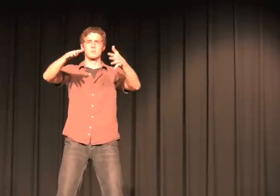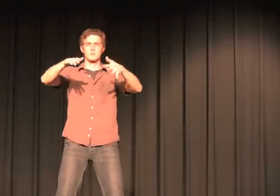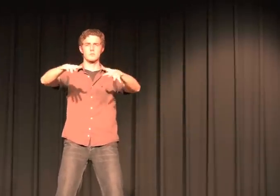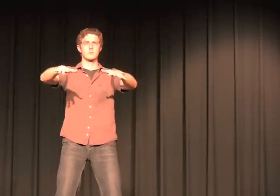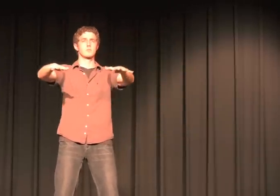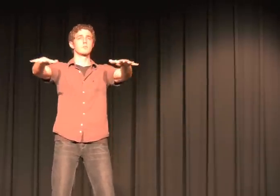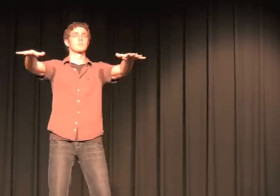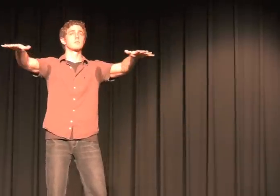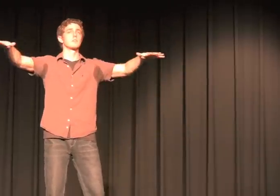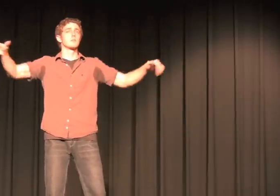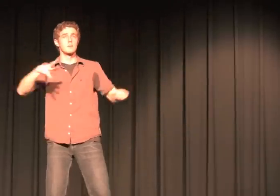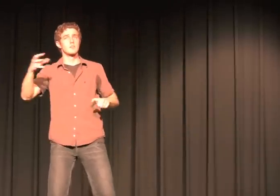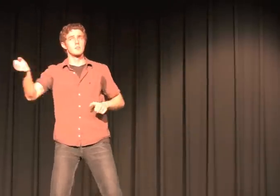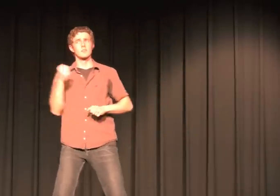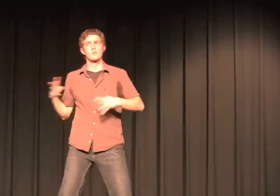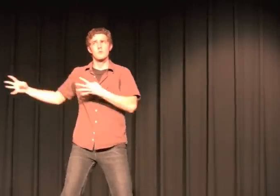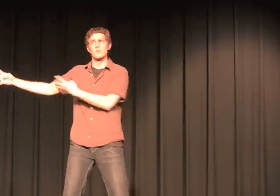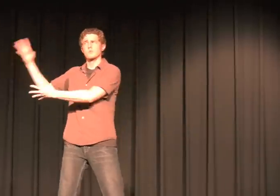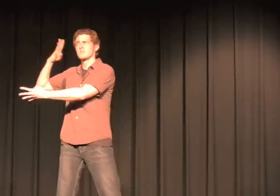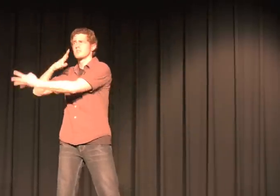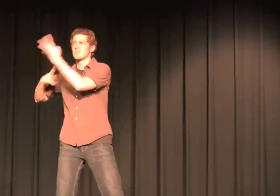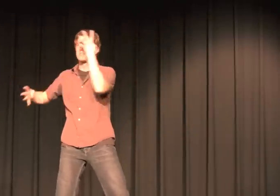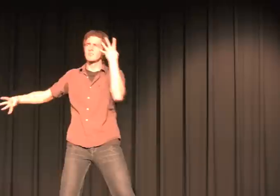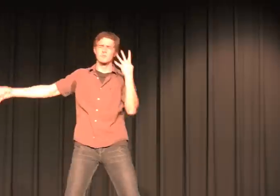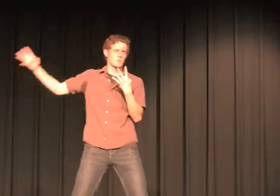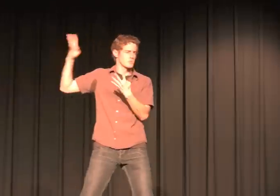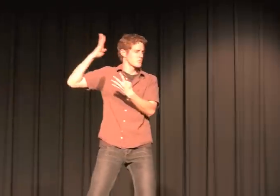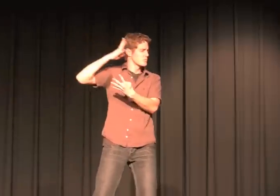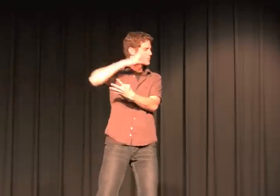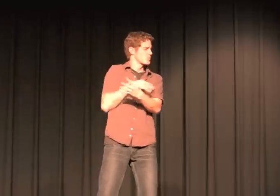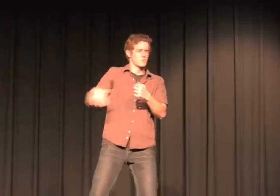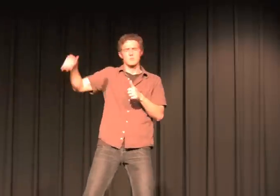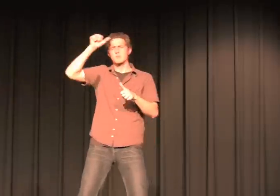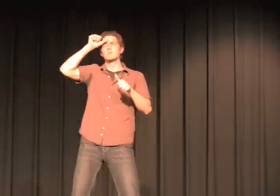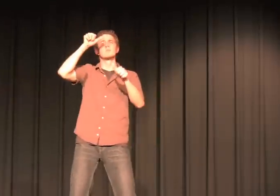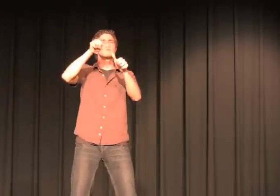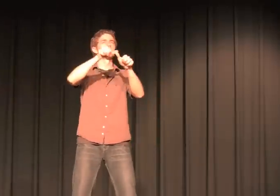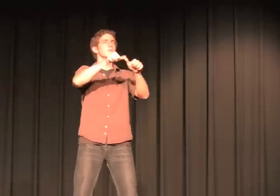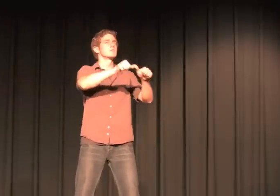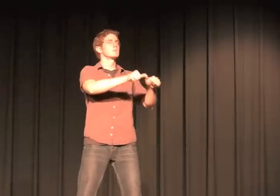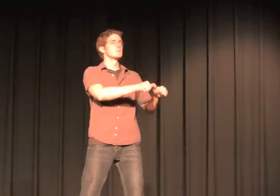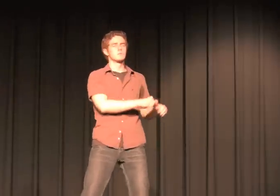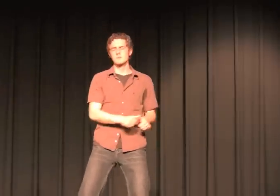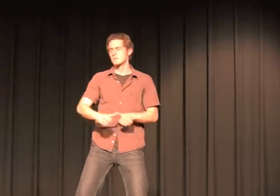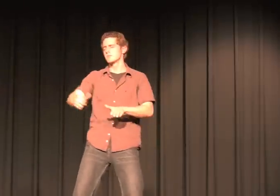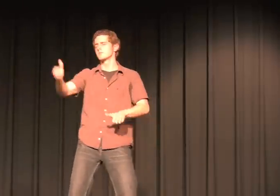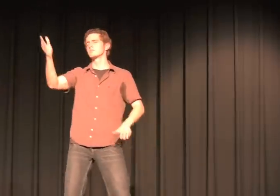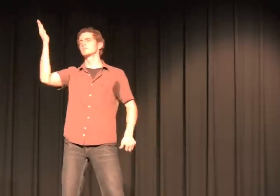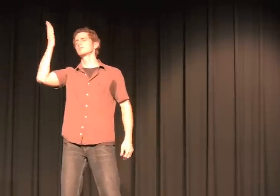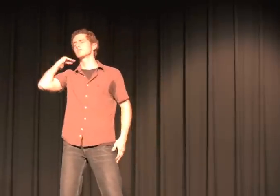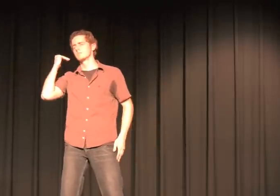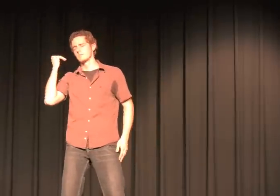sea. And the winds that blow remind me of what has been